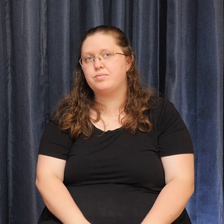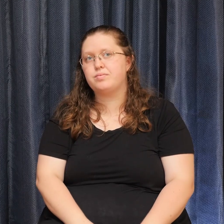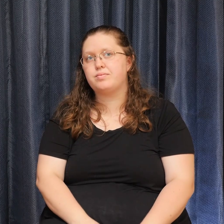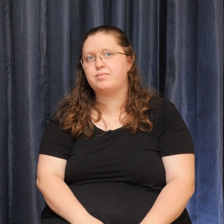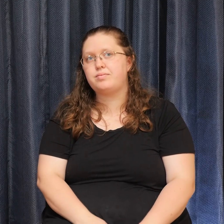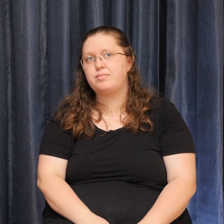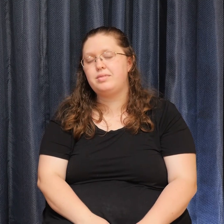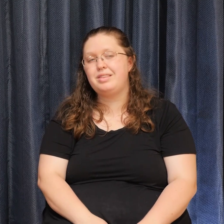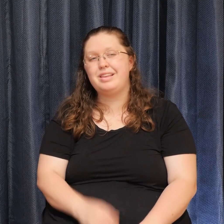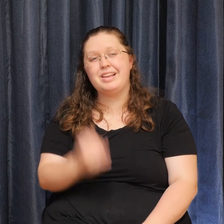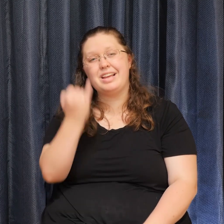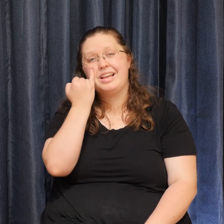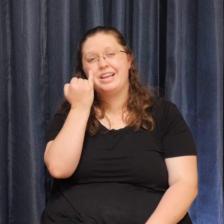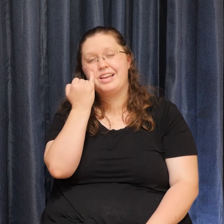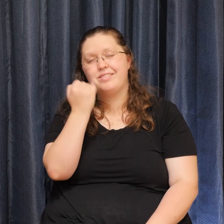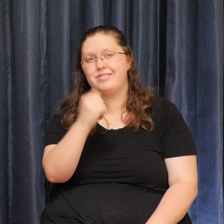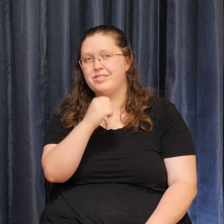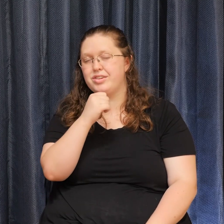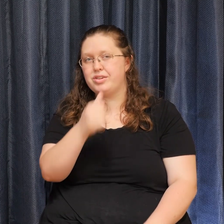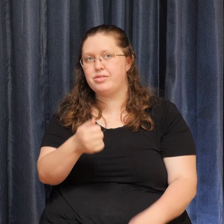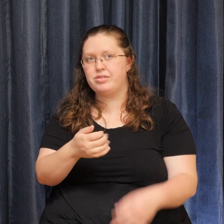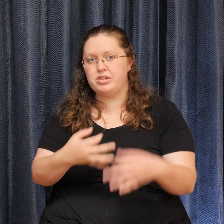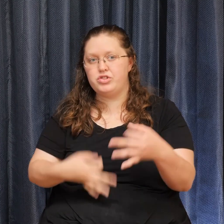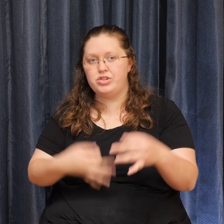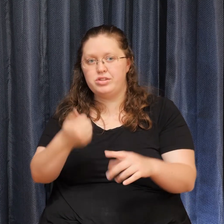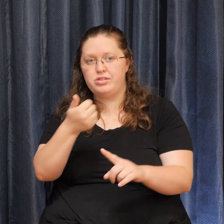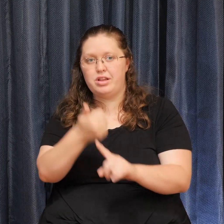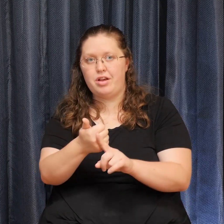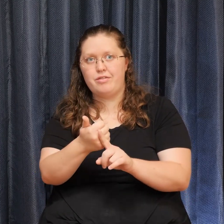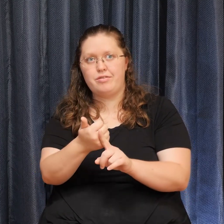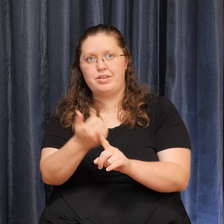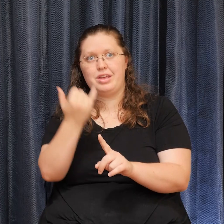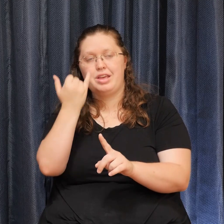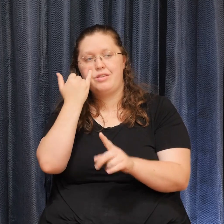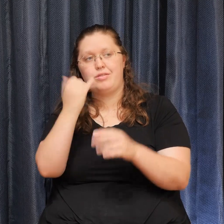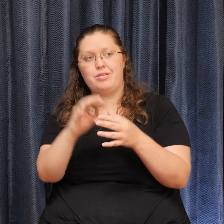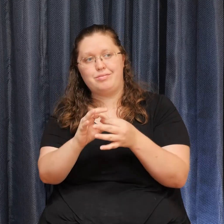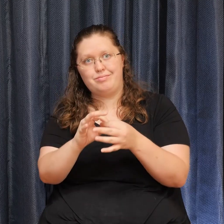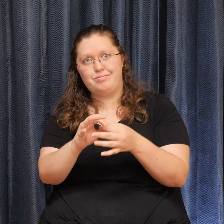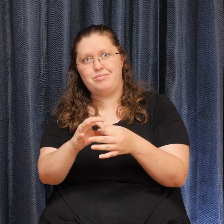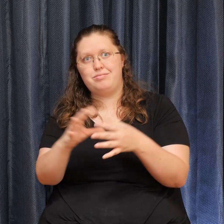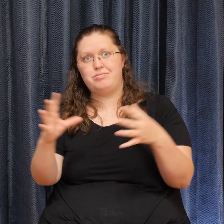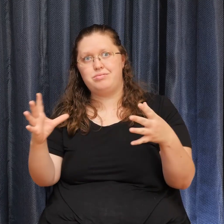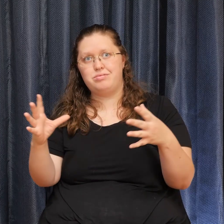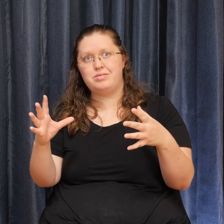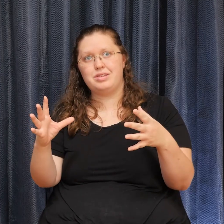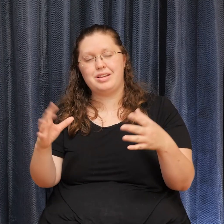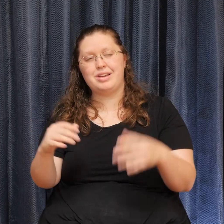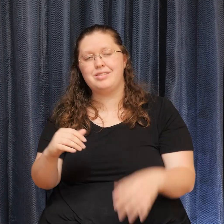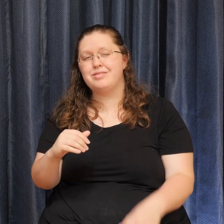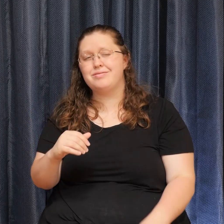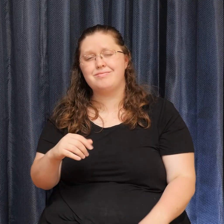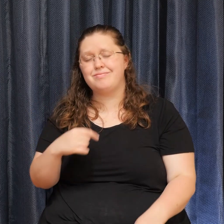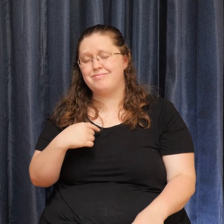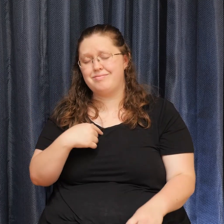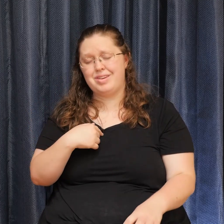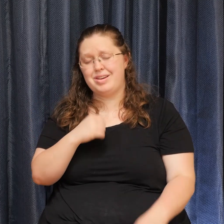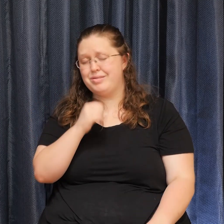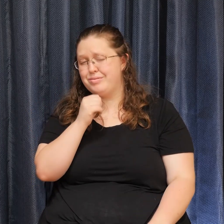Judge yourself If you let that Other go If you bring it Into the light And say That's no longer A tape that I want To run